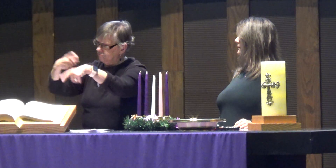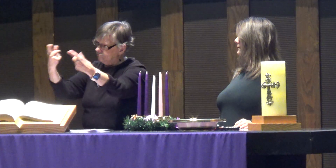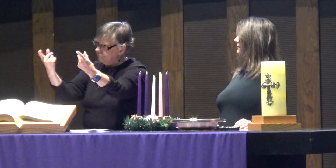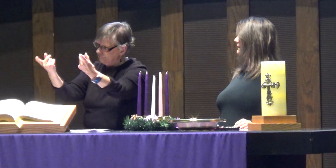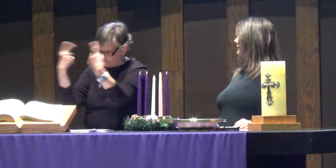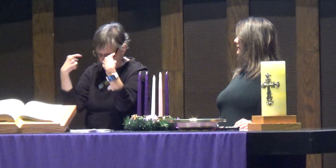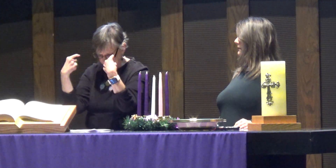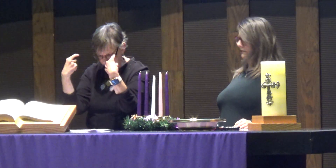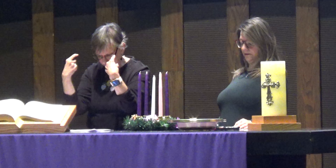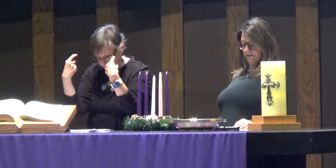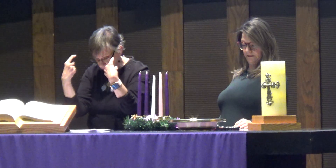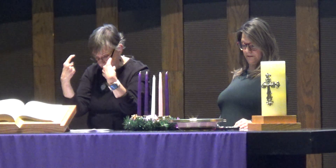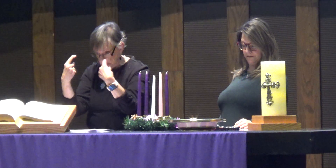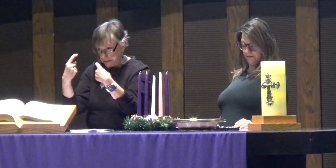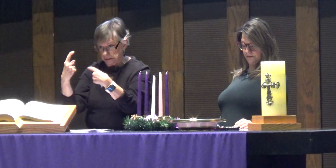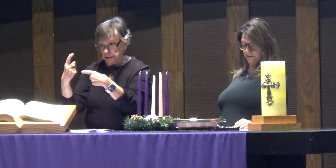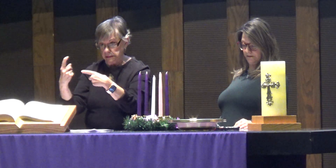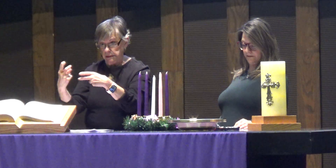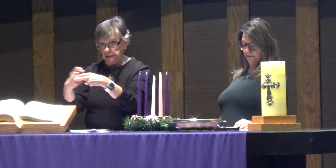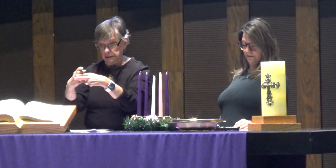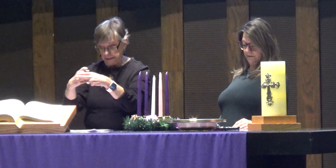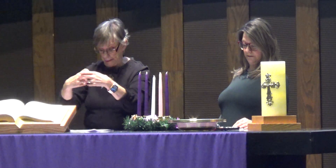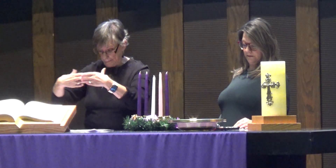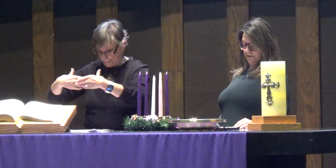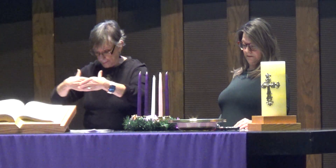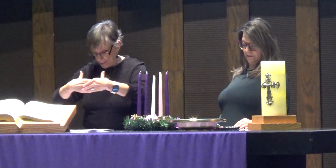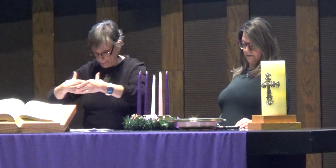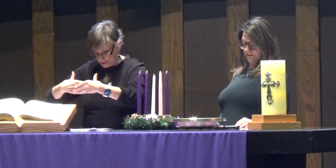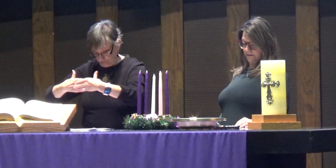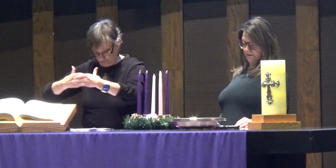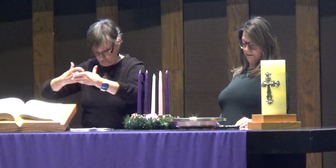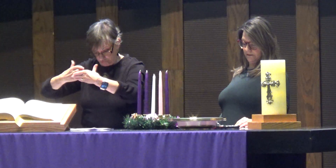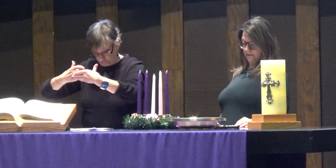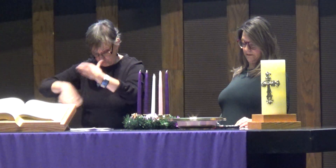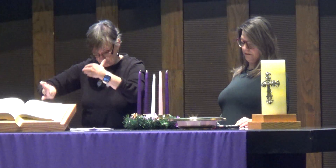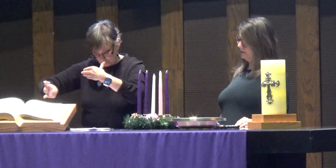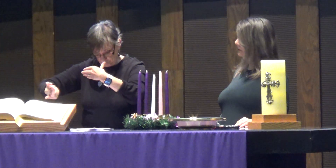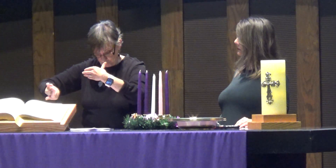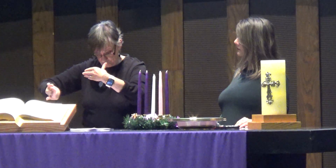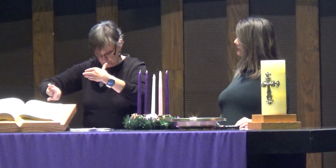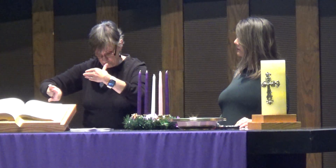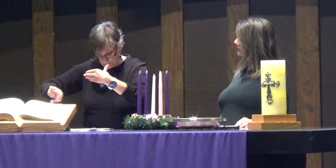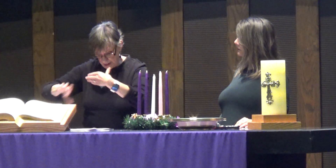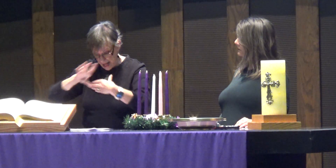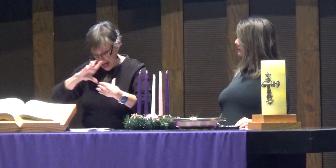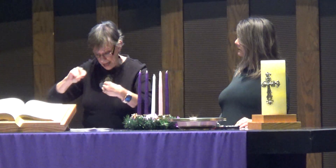While they were there, the time came for the baby to be born.